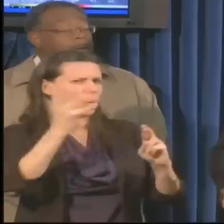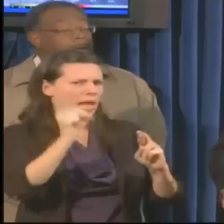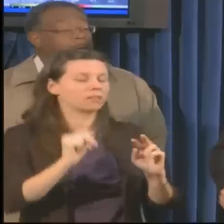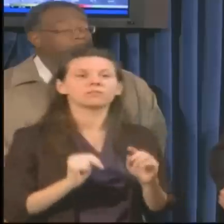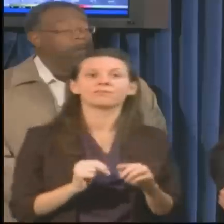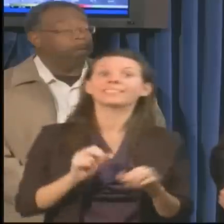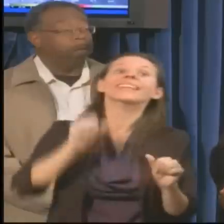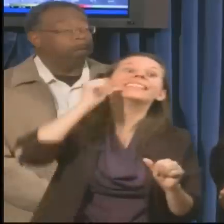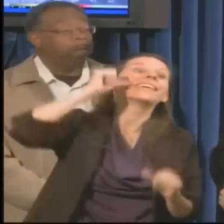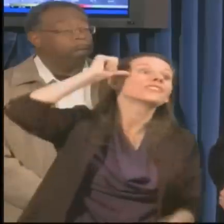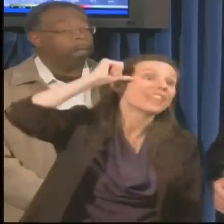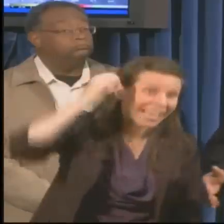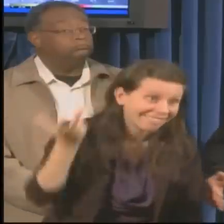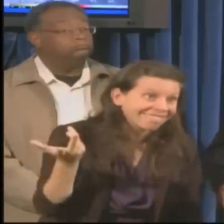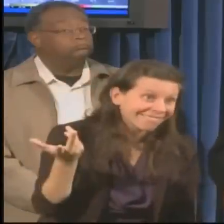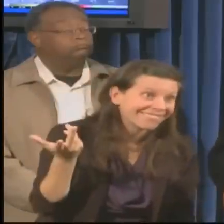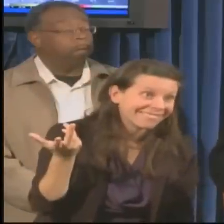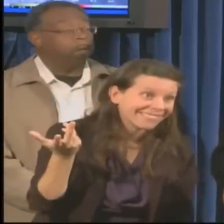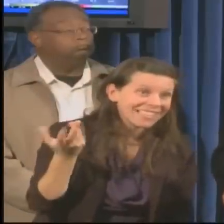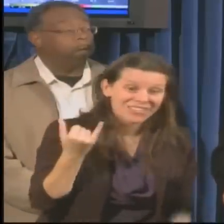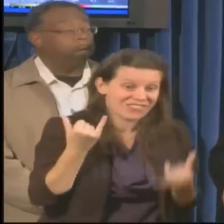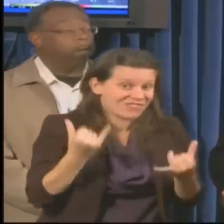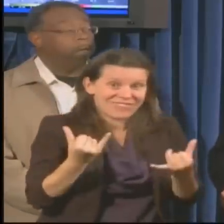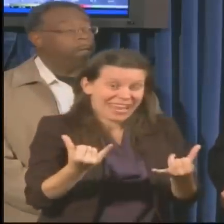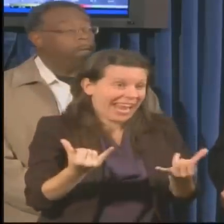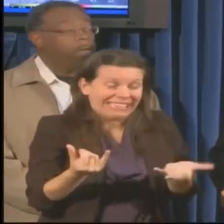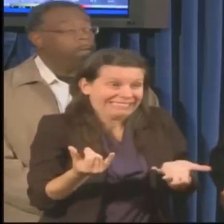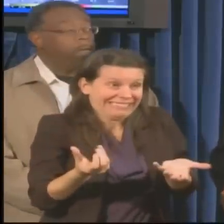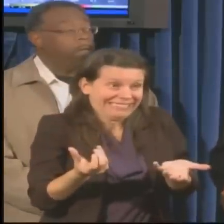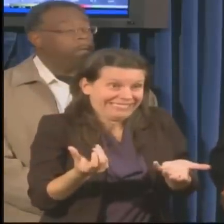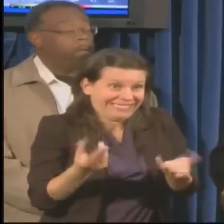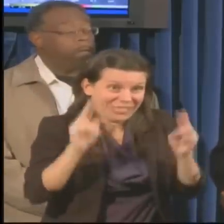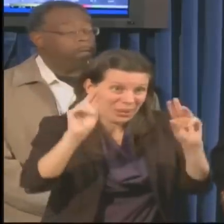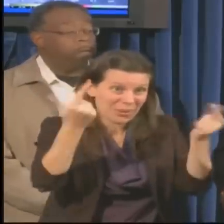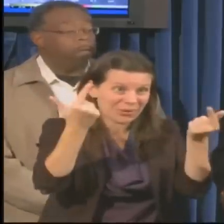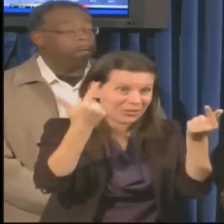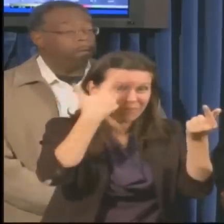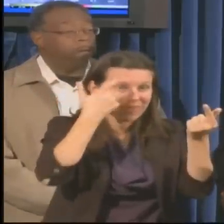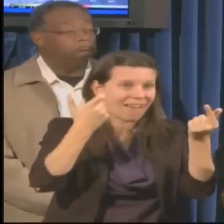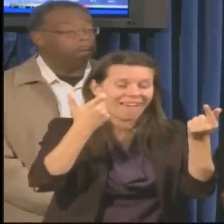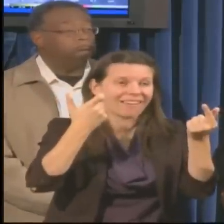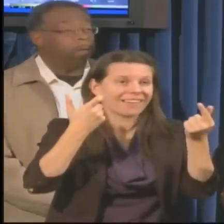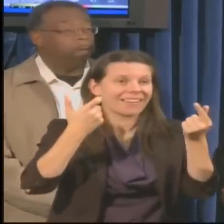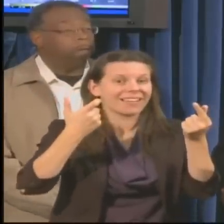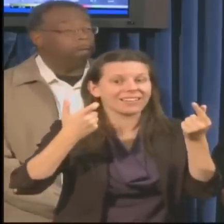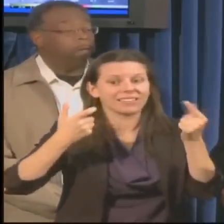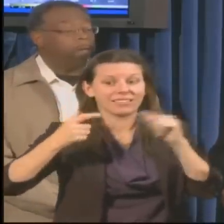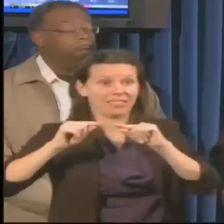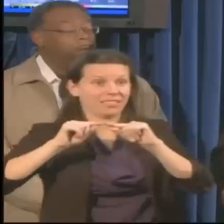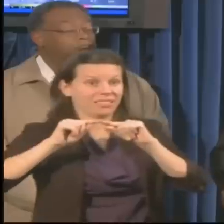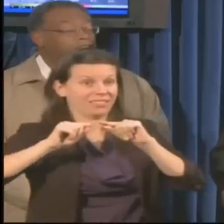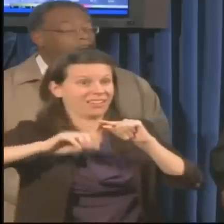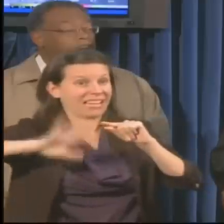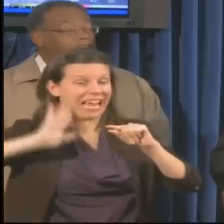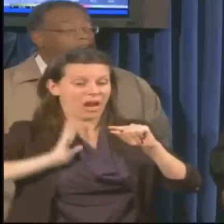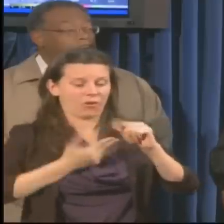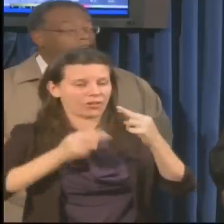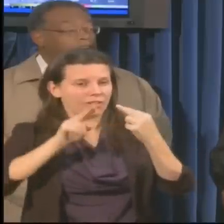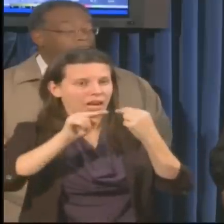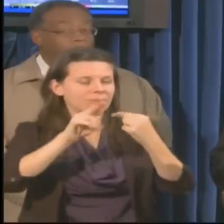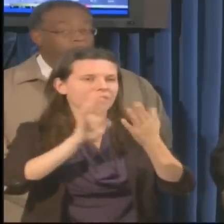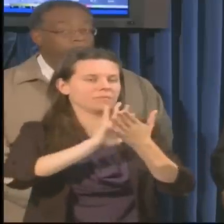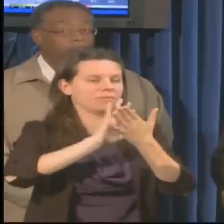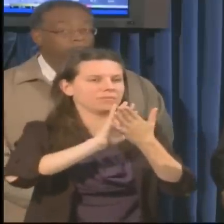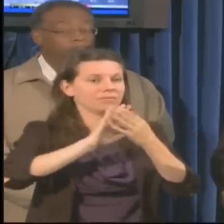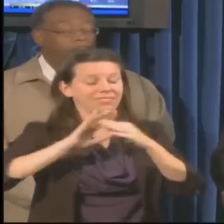Today is not good. mean, obviously the bigger impacts right now are 95 east. They're going to continue to spread. As I mentioned,